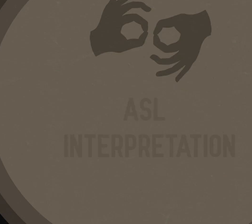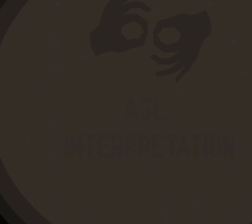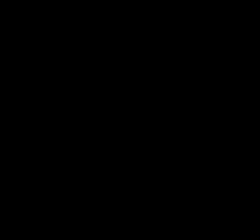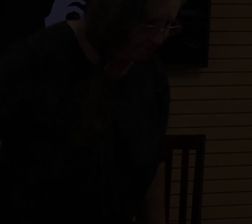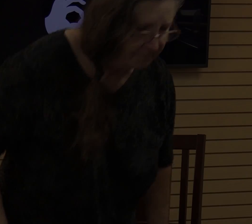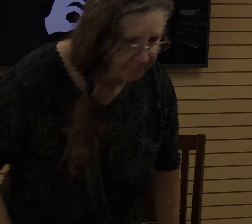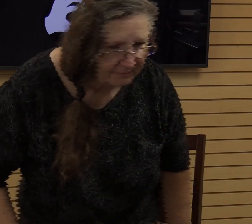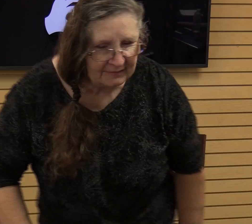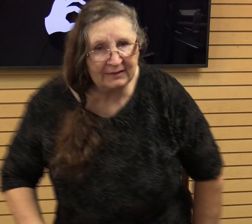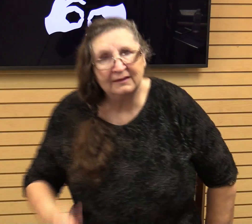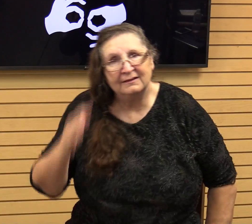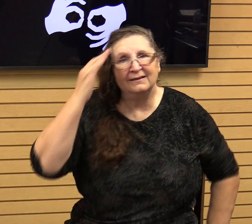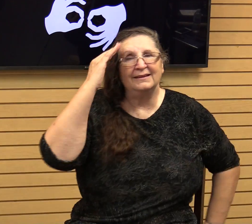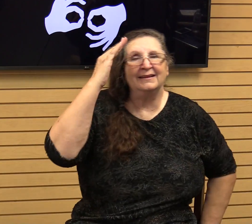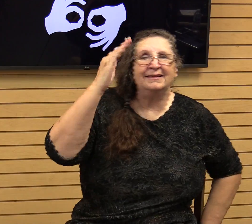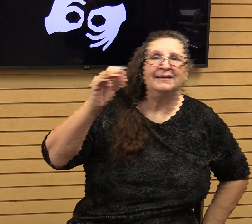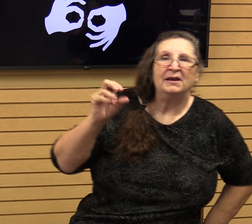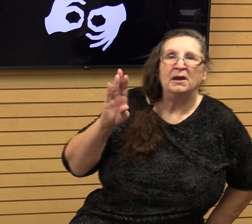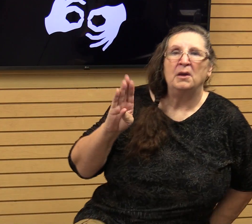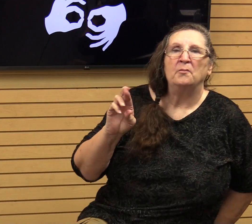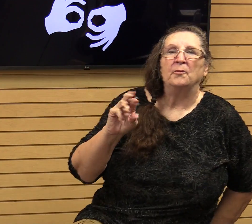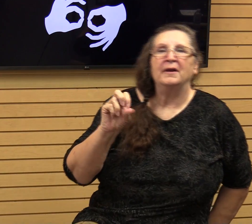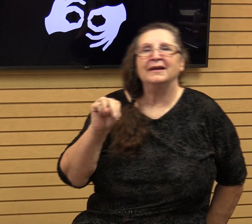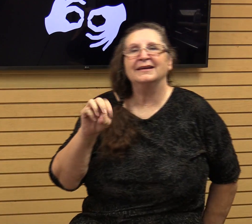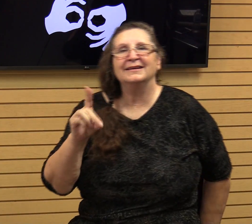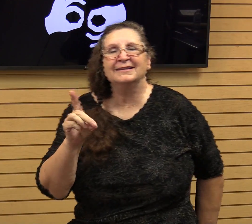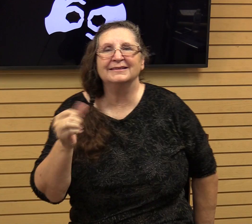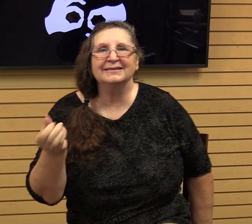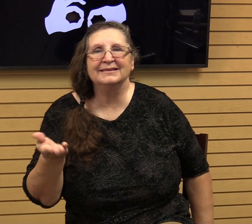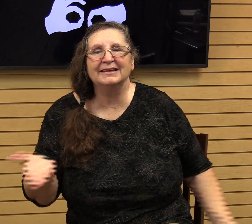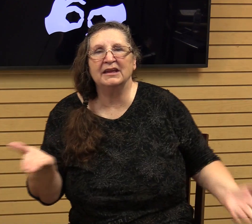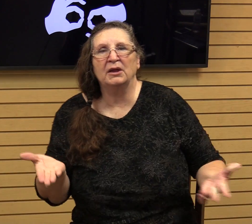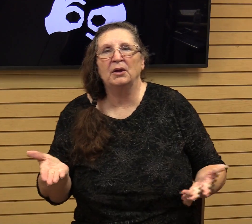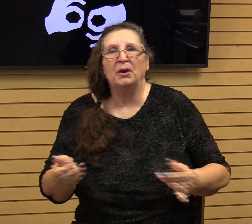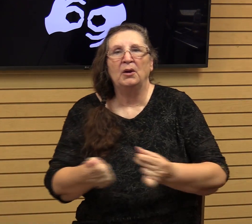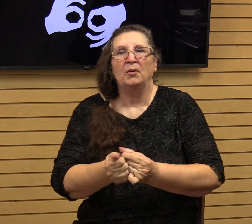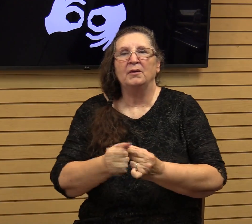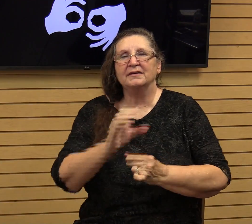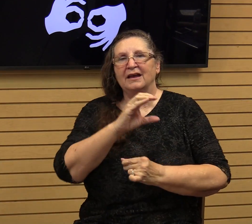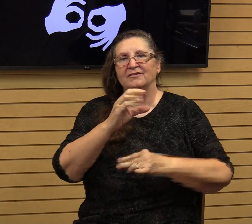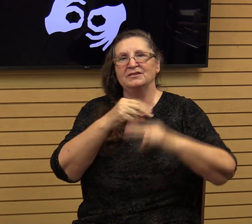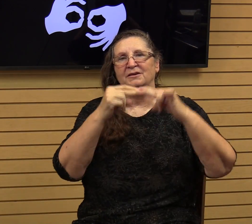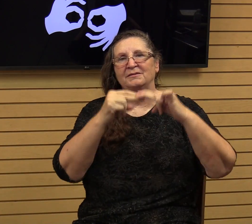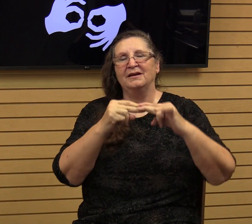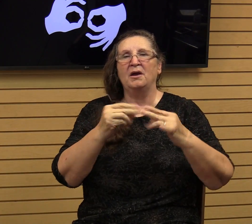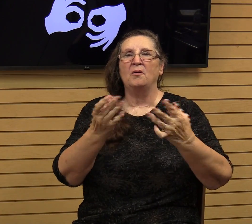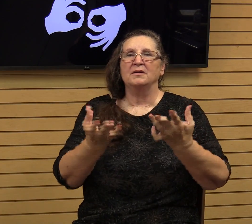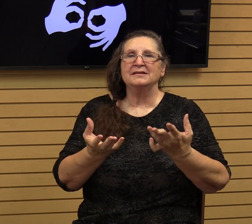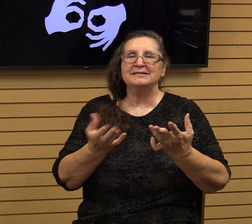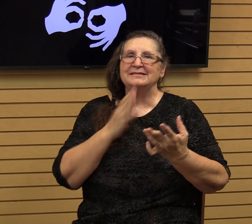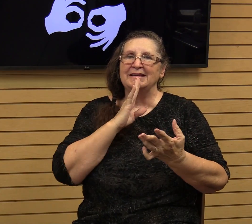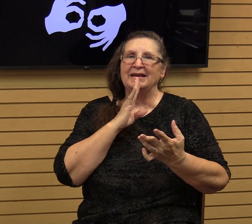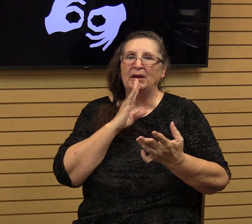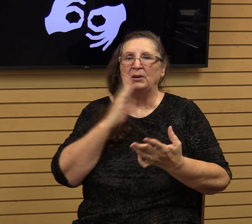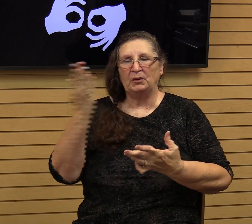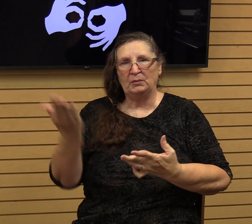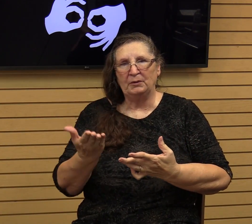It's Brandon here with Calvary Chapel Hemet and we just want to say good morning and welcome to today's Heart to Home Daily